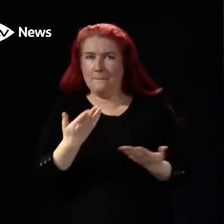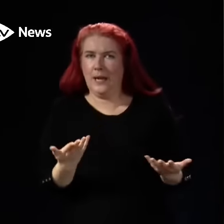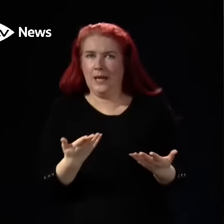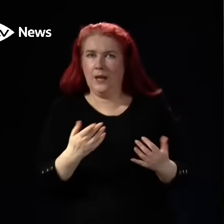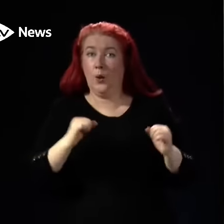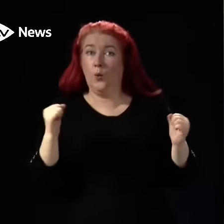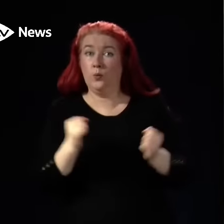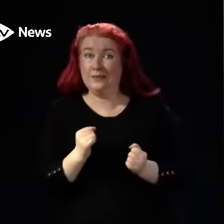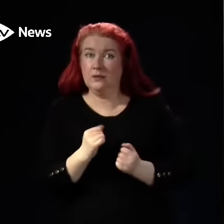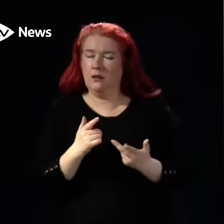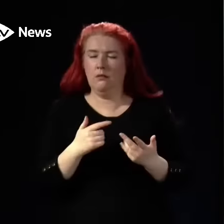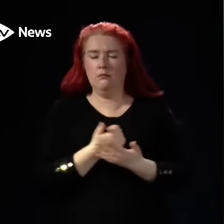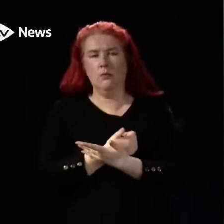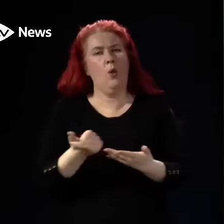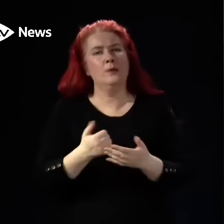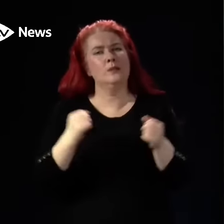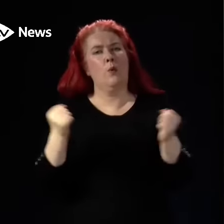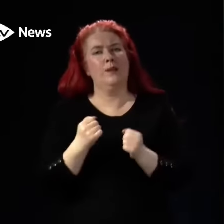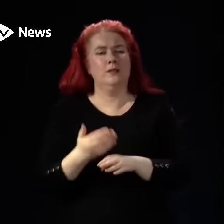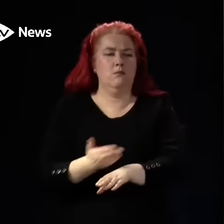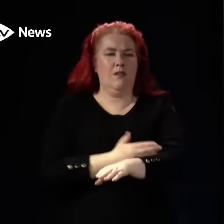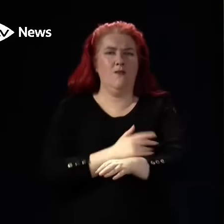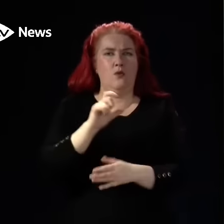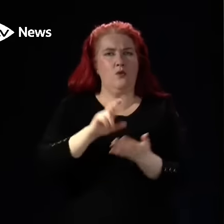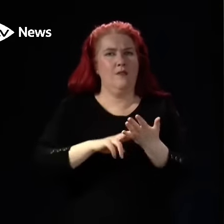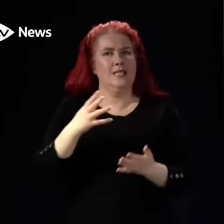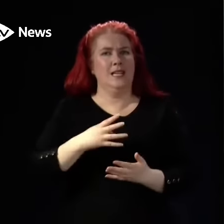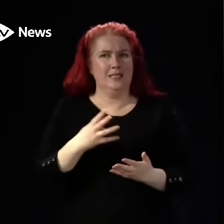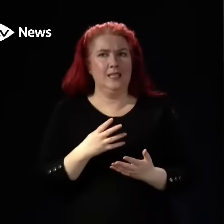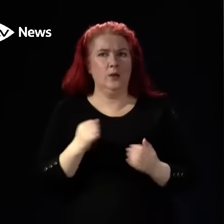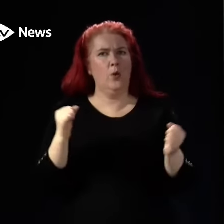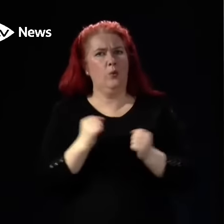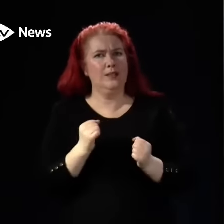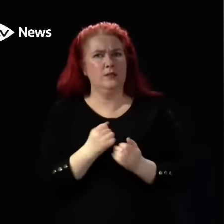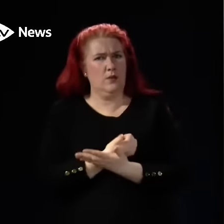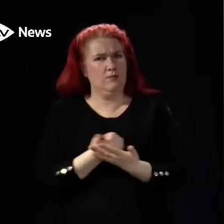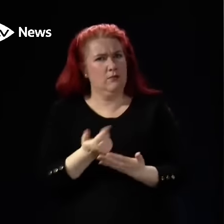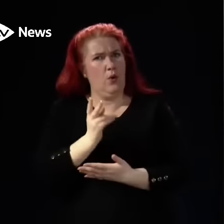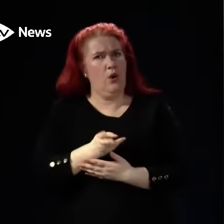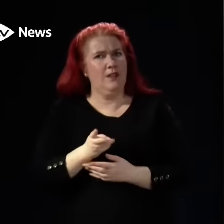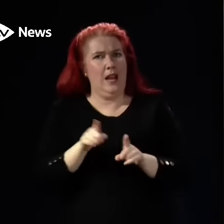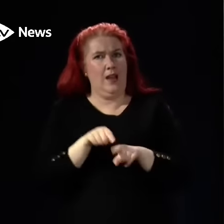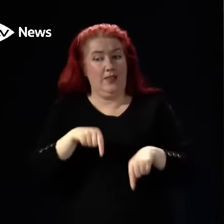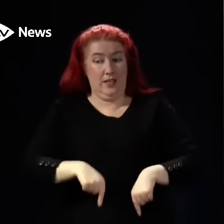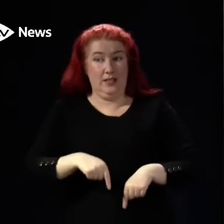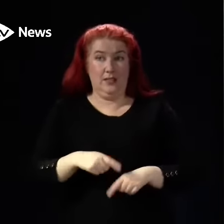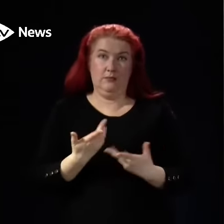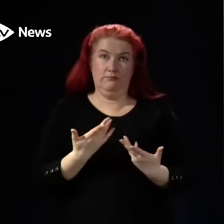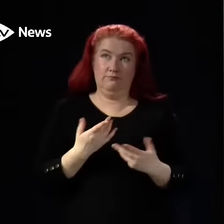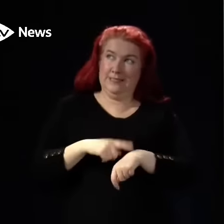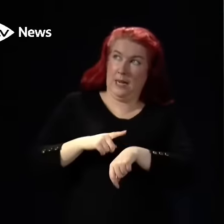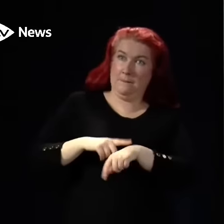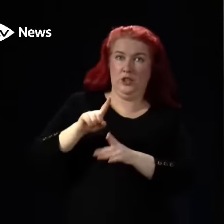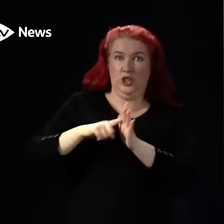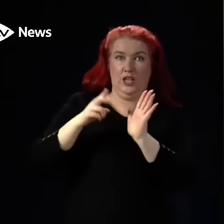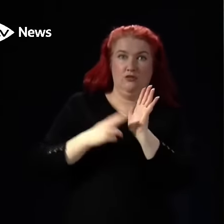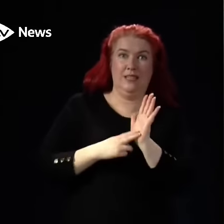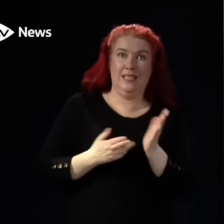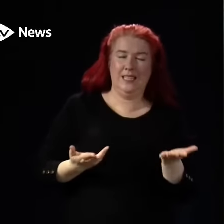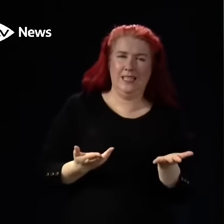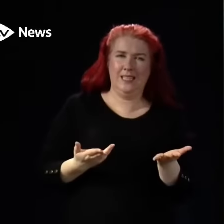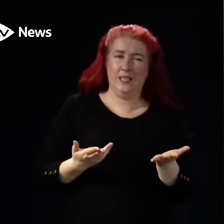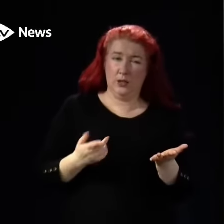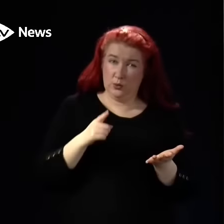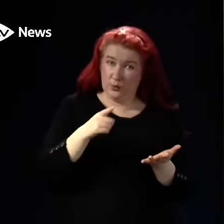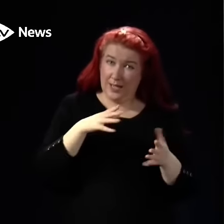mean, winters before COVID came along were quite often like this in January. So do you accept that it was